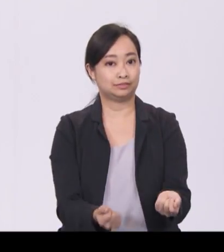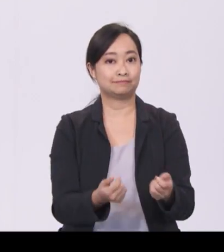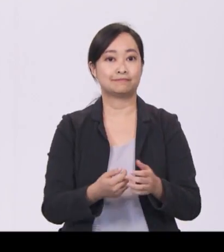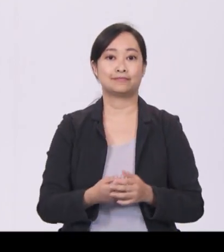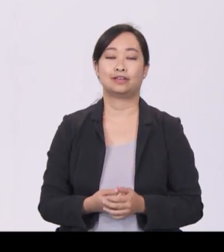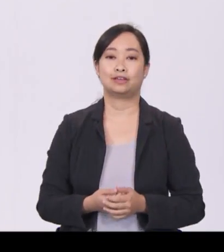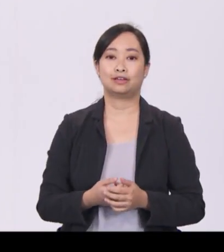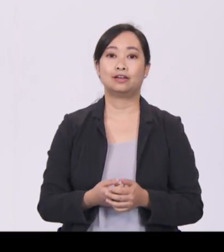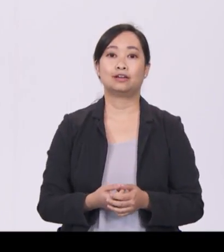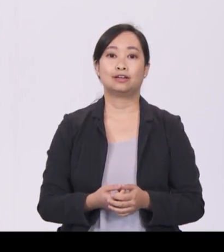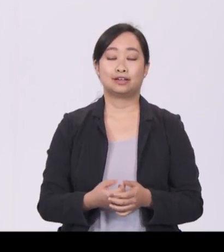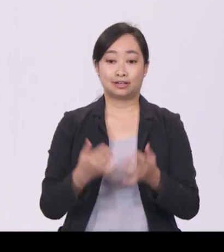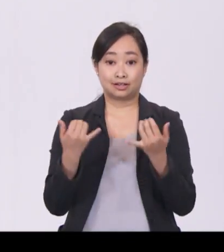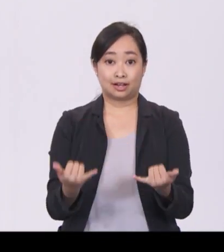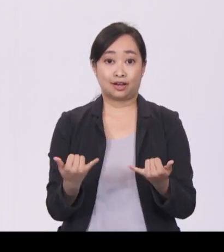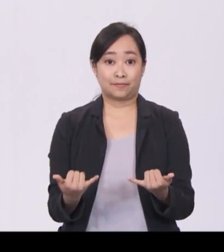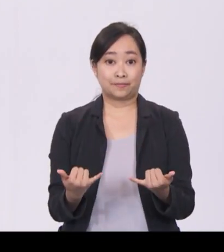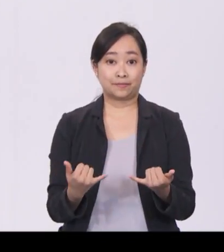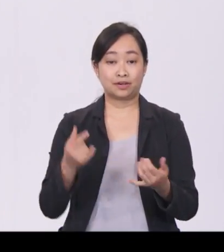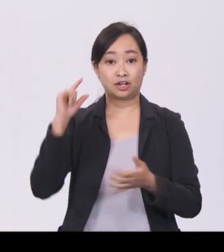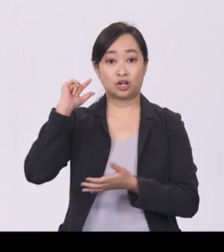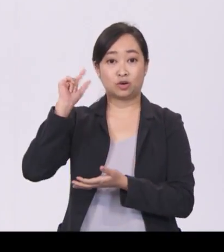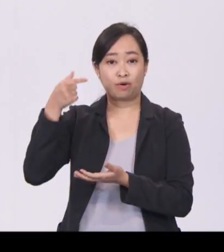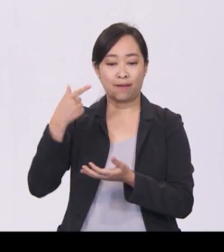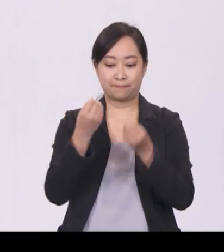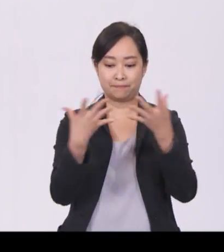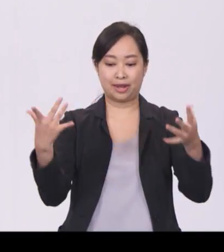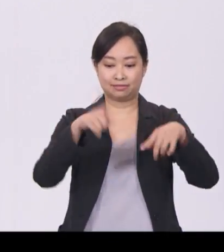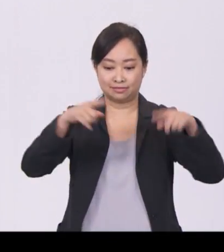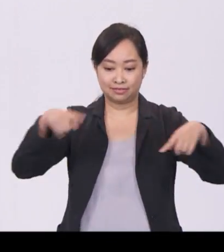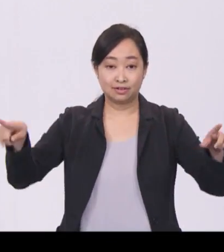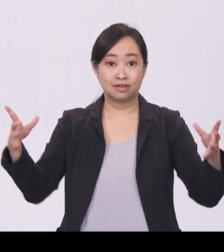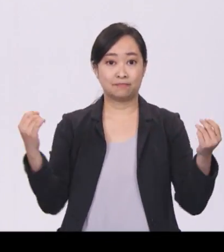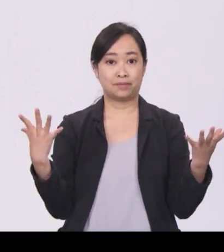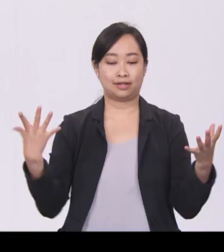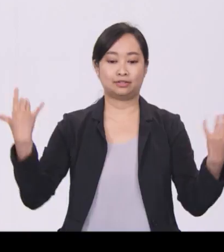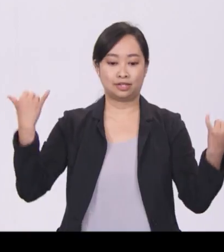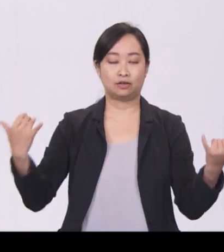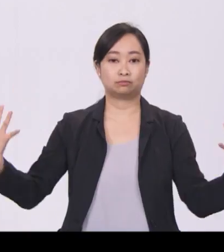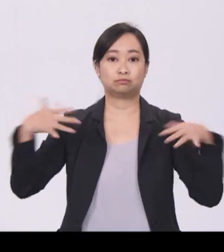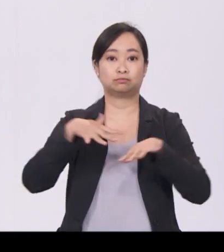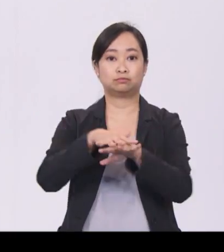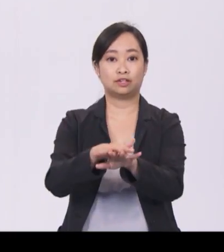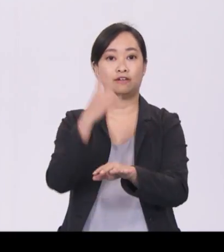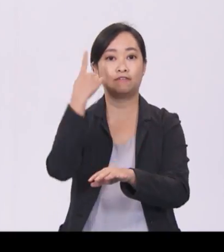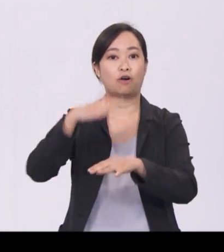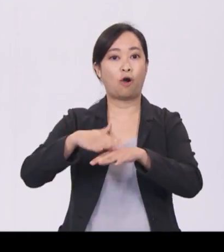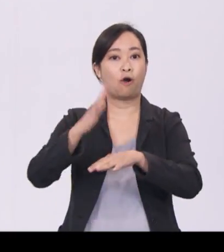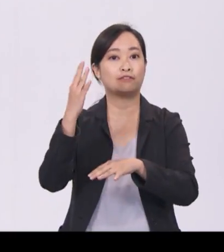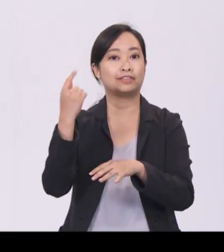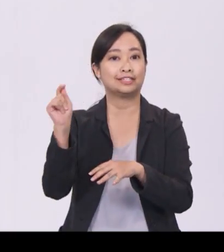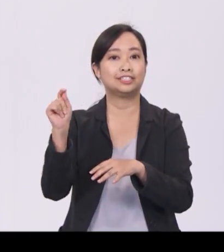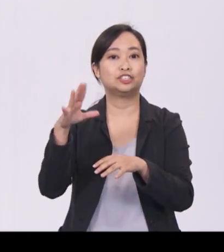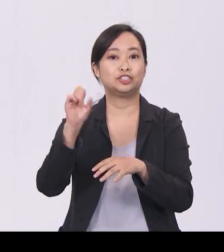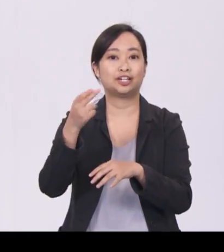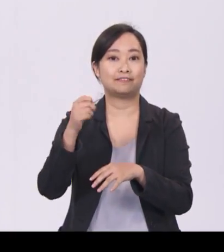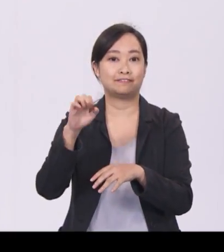streamline existing grants supporting the adoption of pre-scoped off-the-shelf technologies into a single productivity solutions grant.